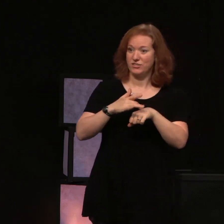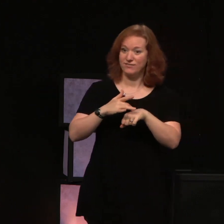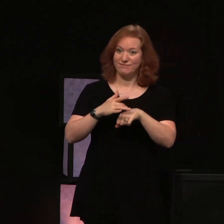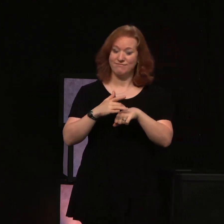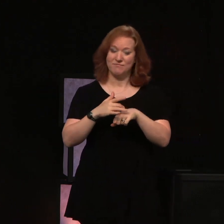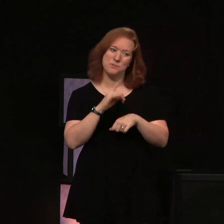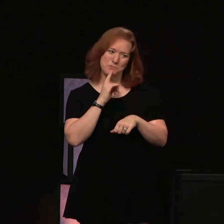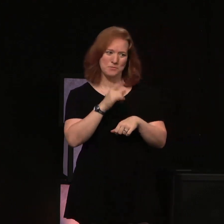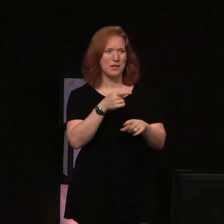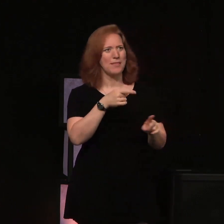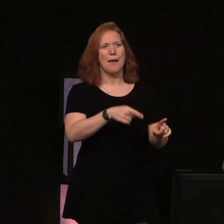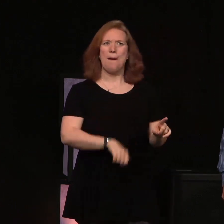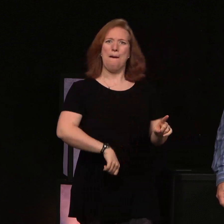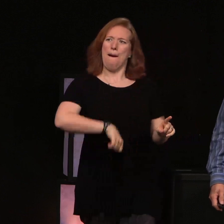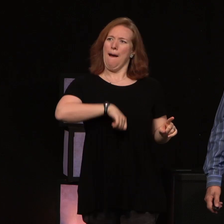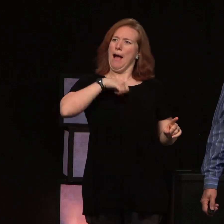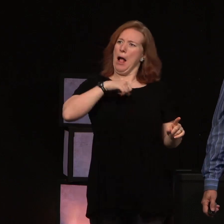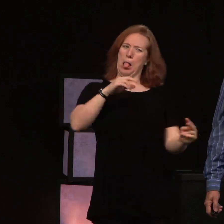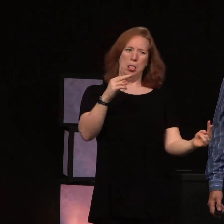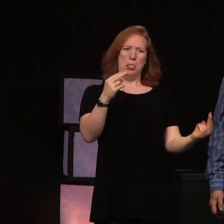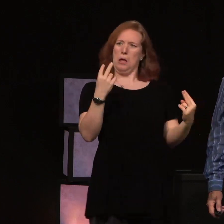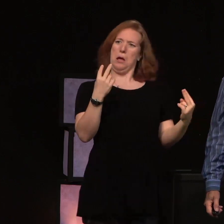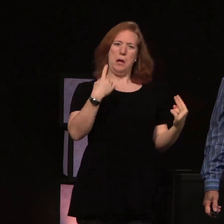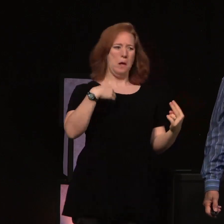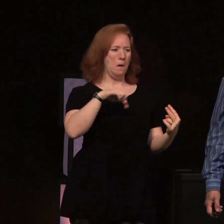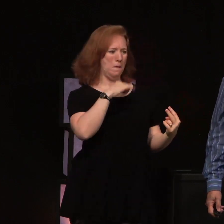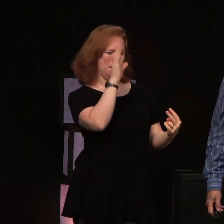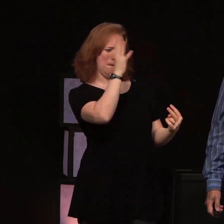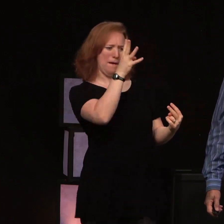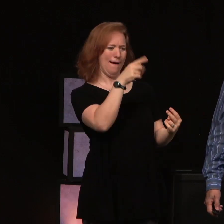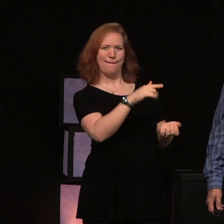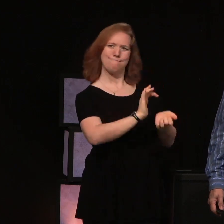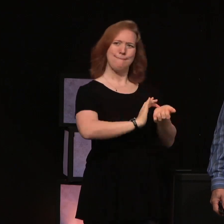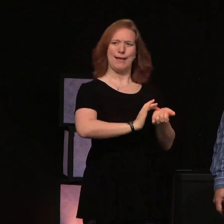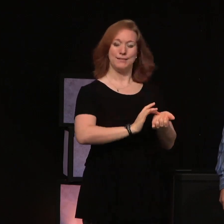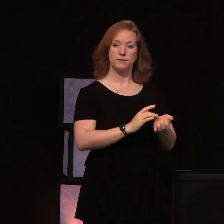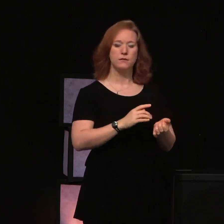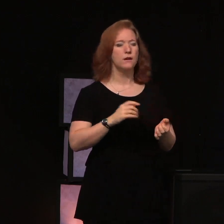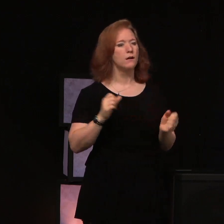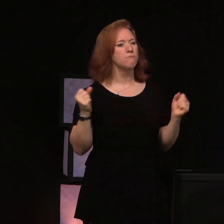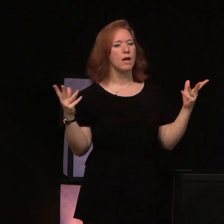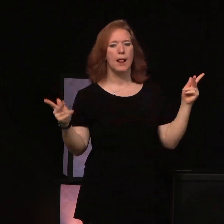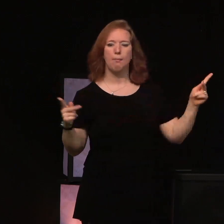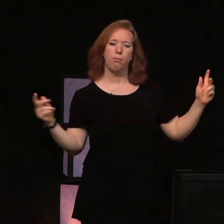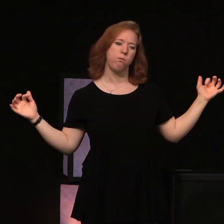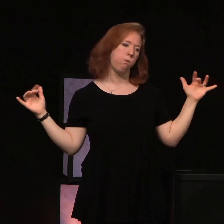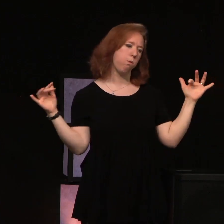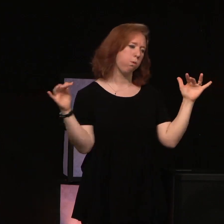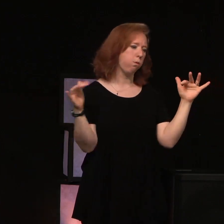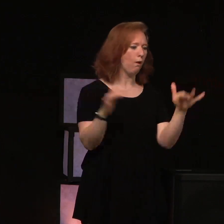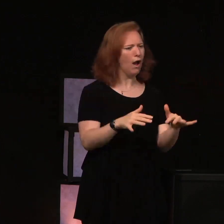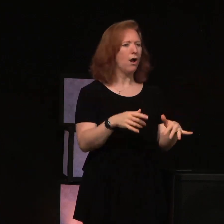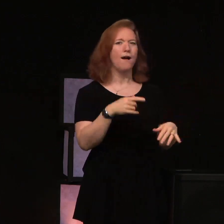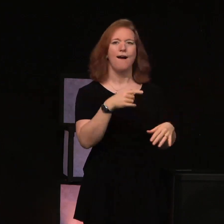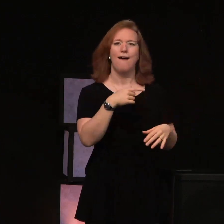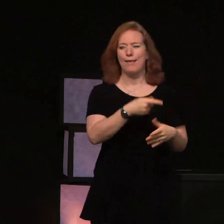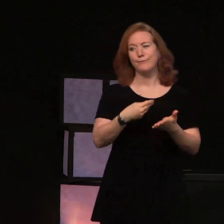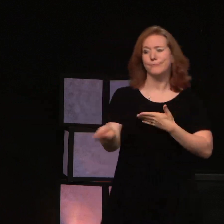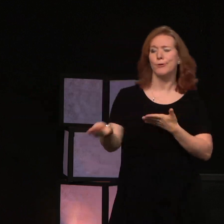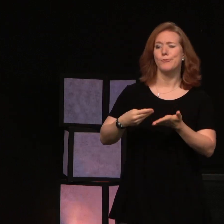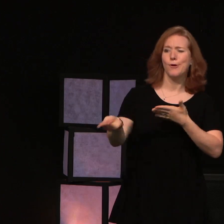They were extremely proud of this. And they were well known for it and they got rich selling that stuff.